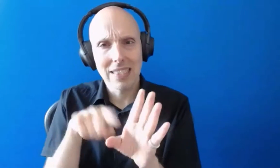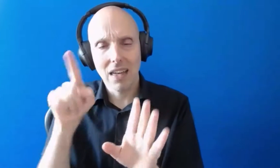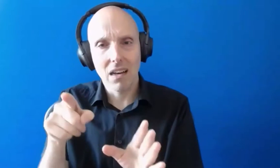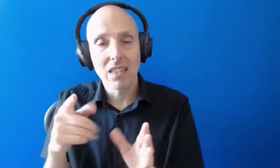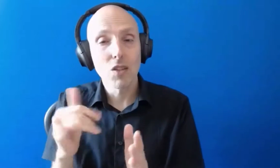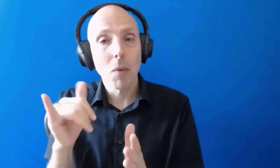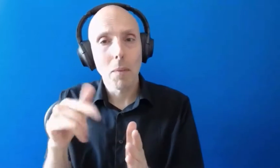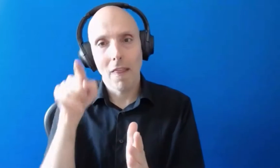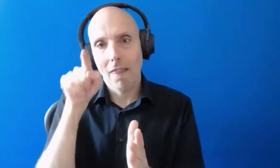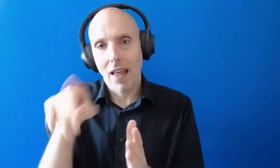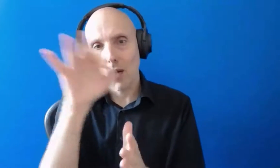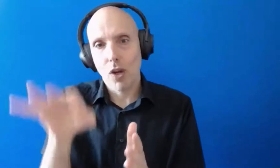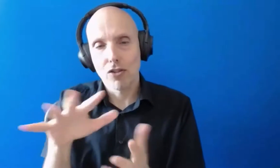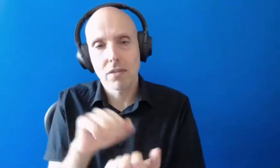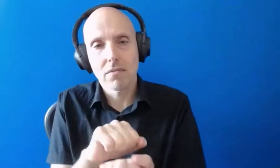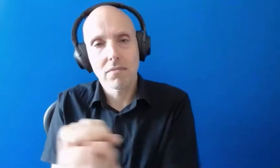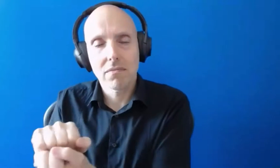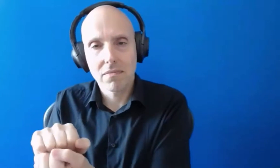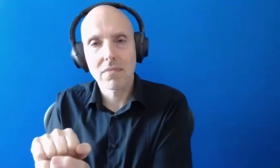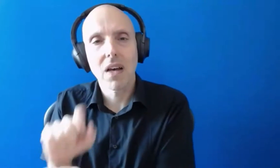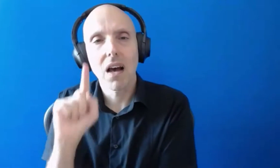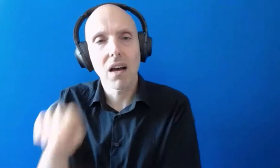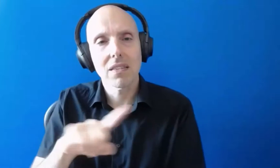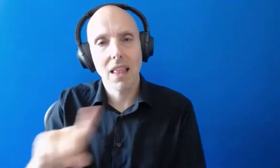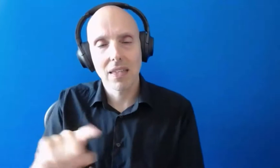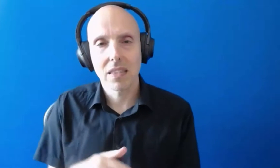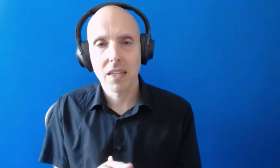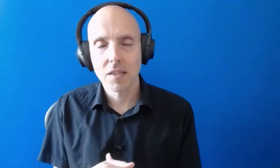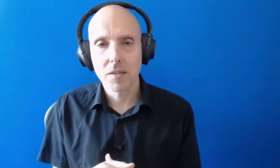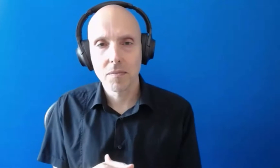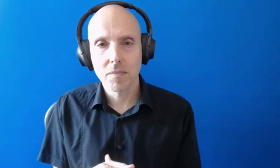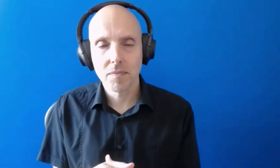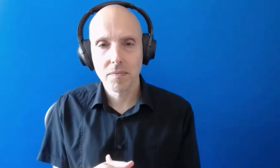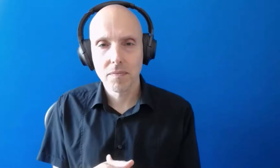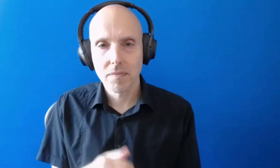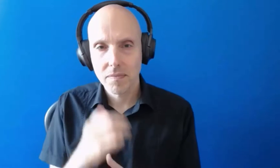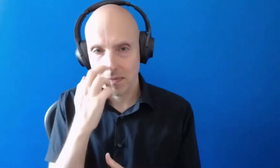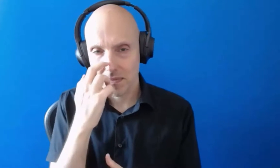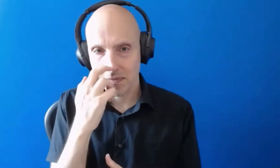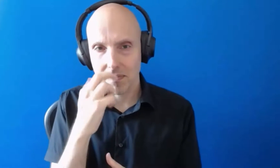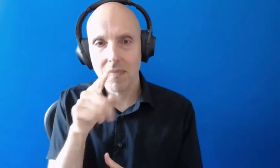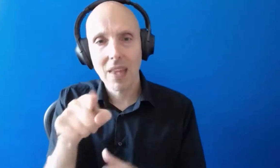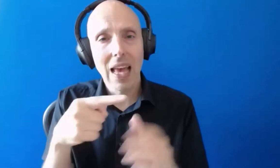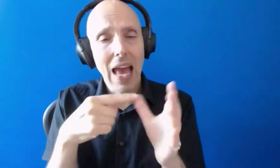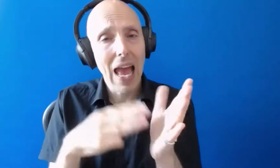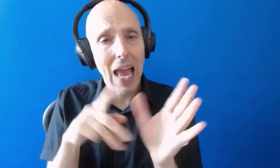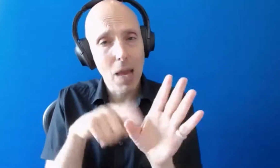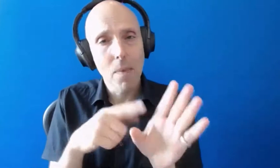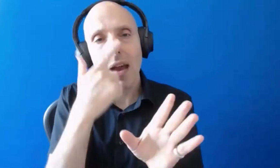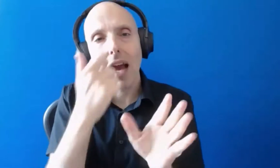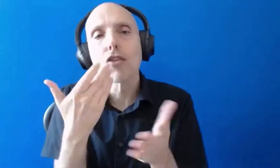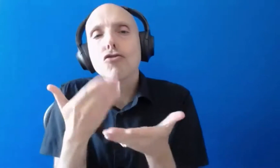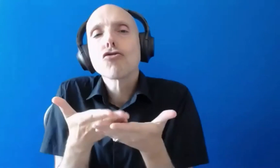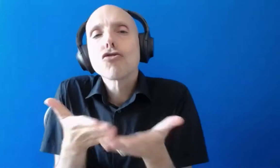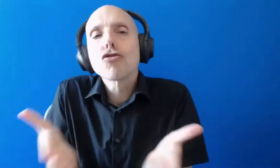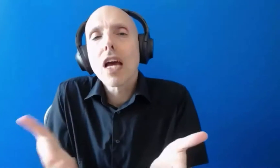have to park that question come back to it later yeah i can definitely give general advice on that um it's